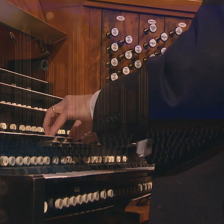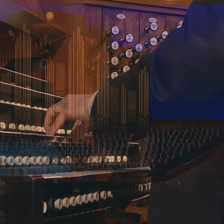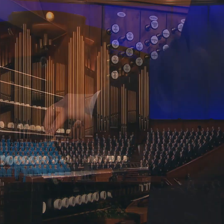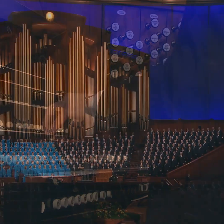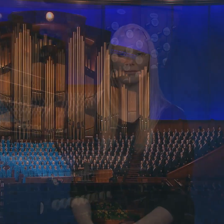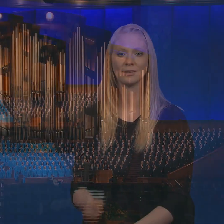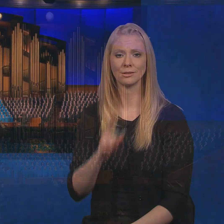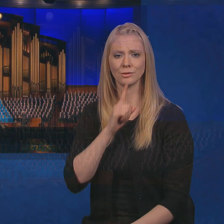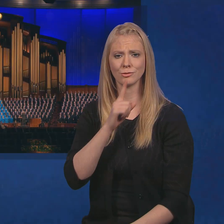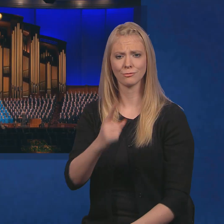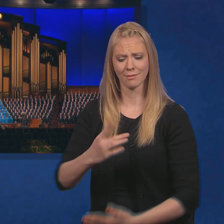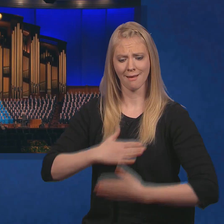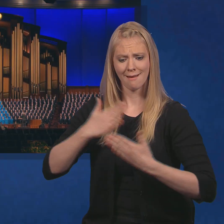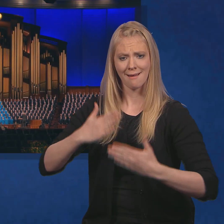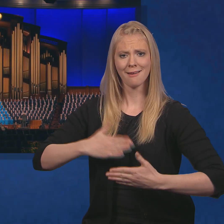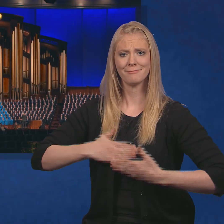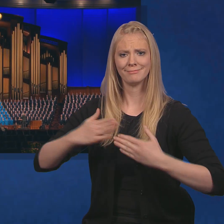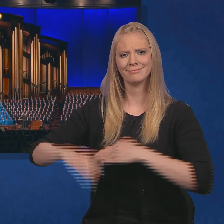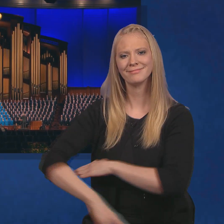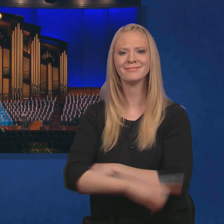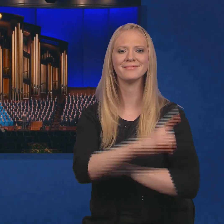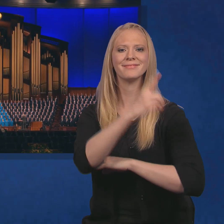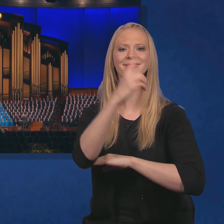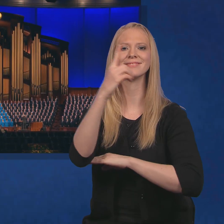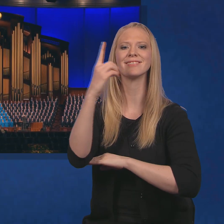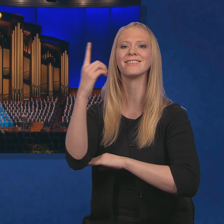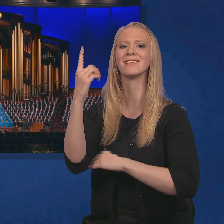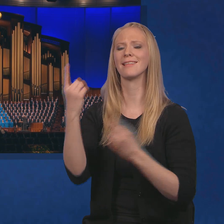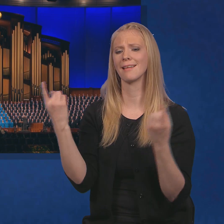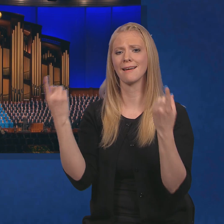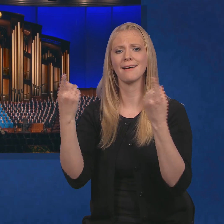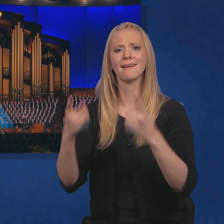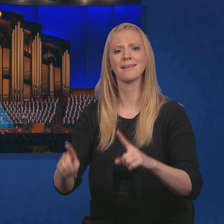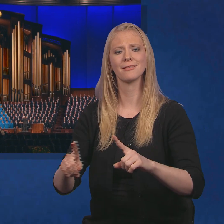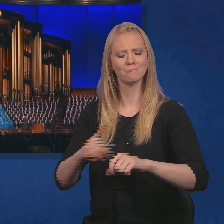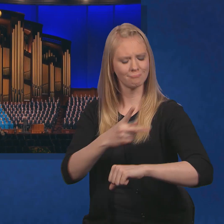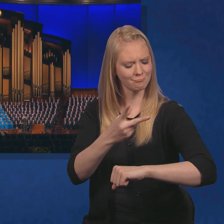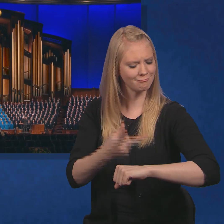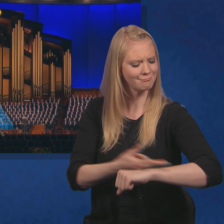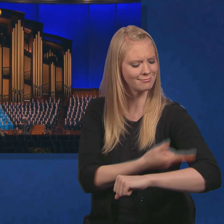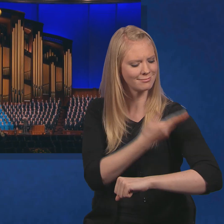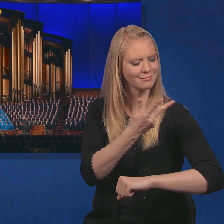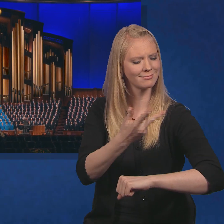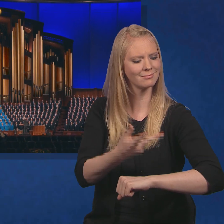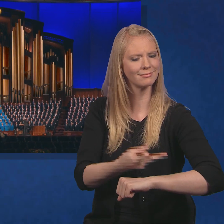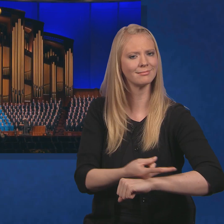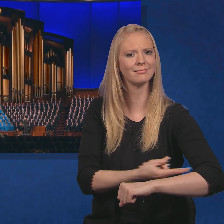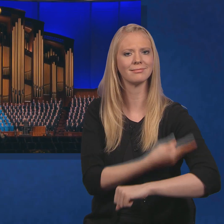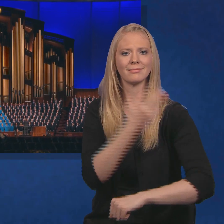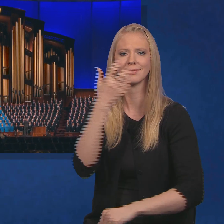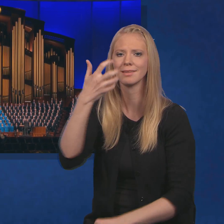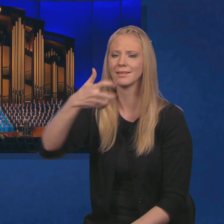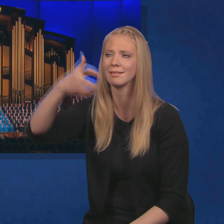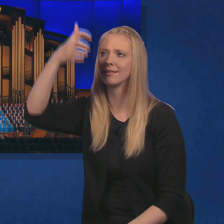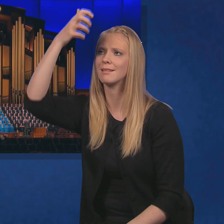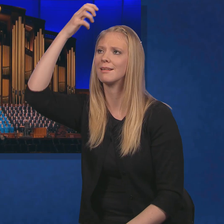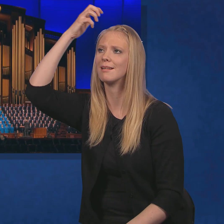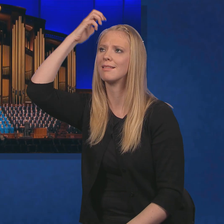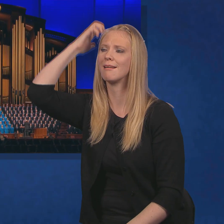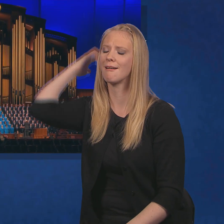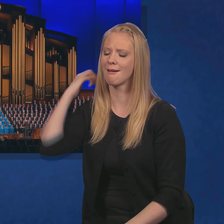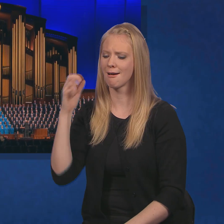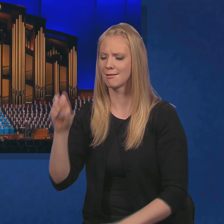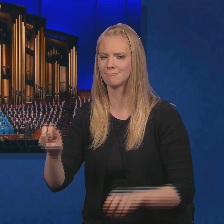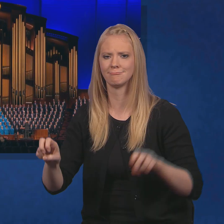Come, blessed the day when the Lamb and